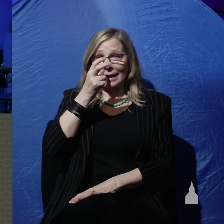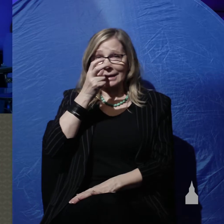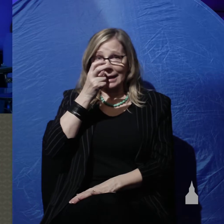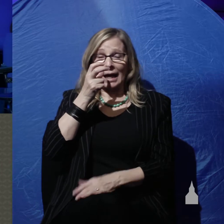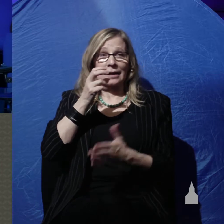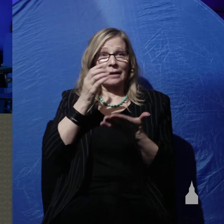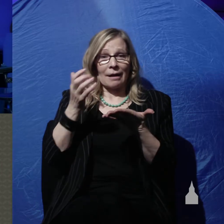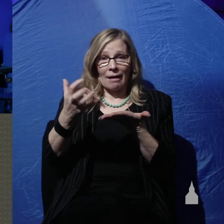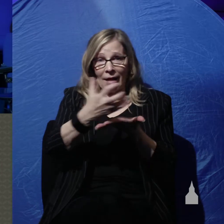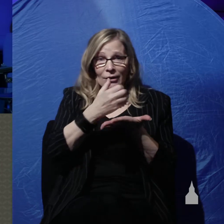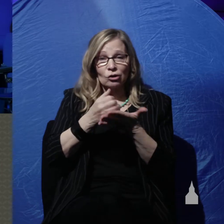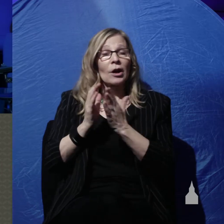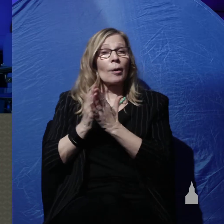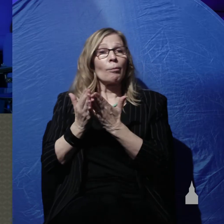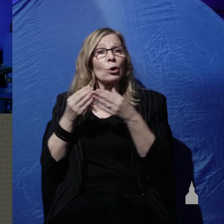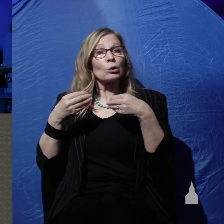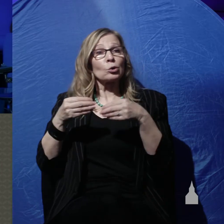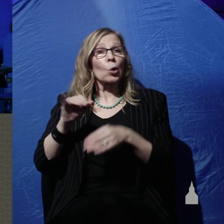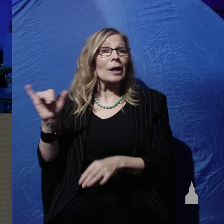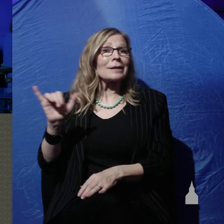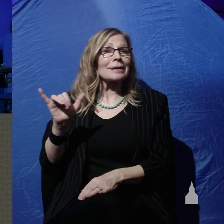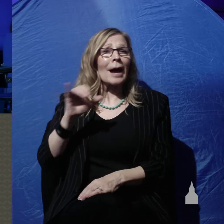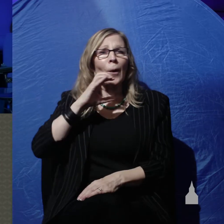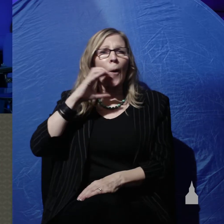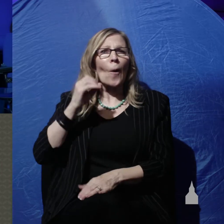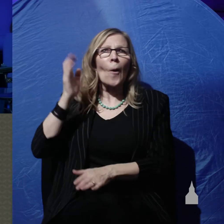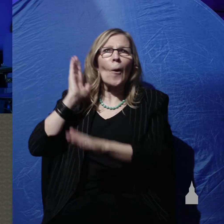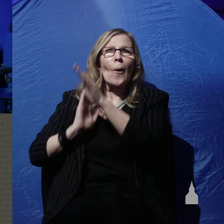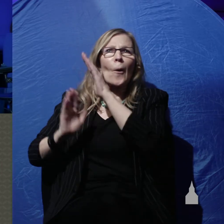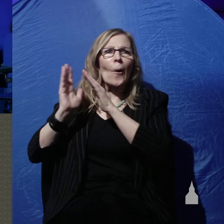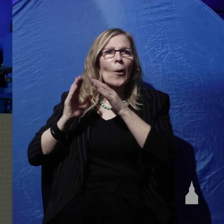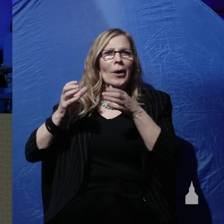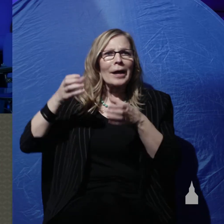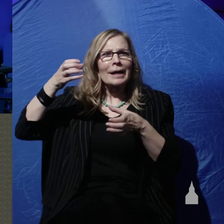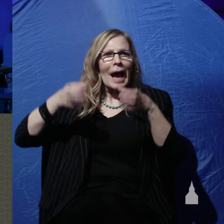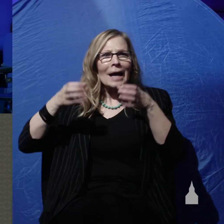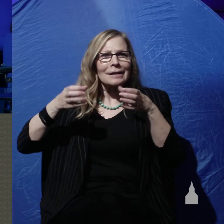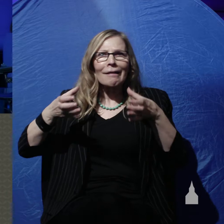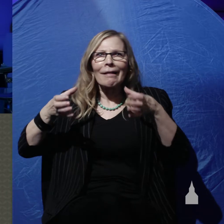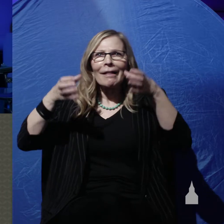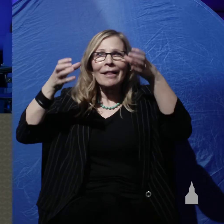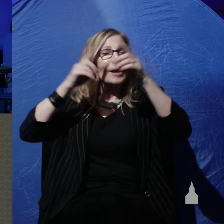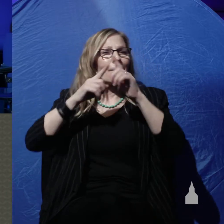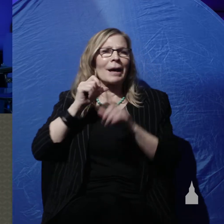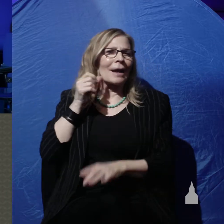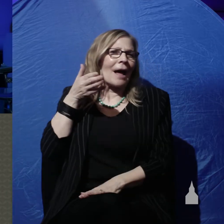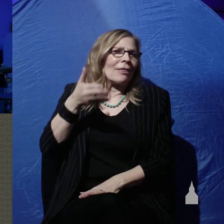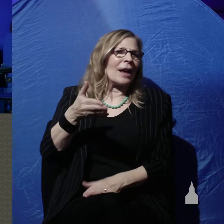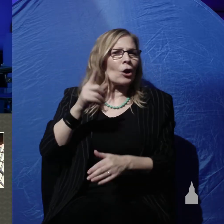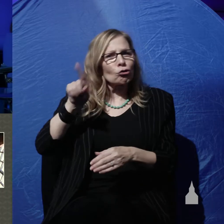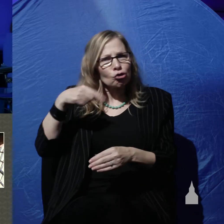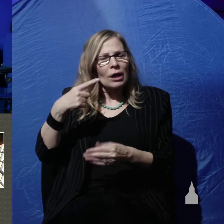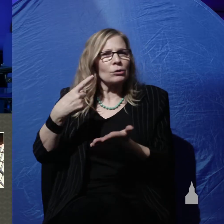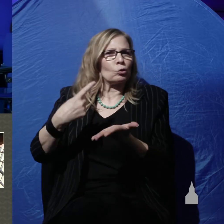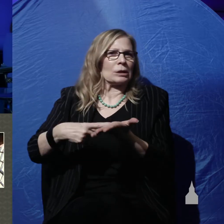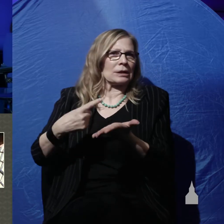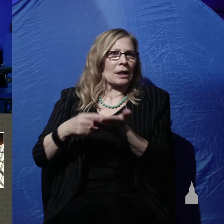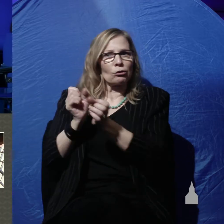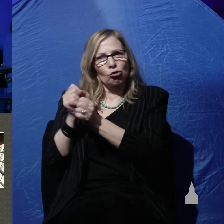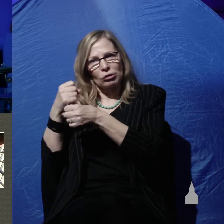bookstore is like a medieval castle. But we're not just there to talk about creation and evolution. We also connect Genesis to